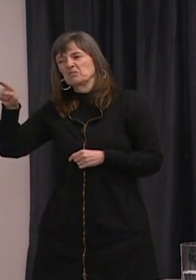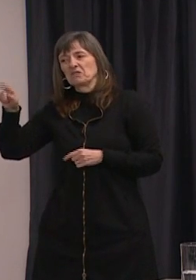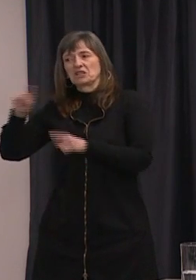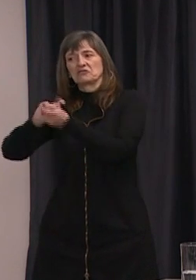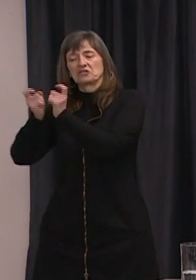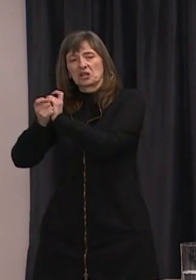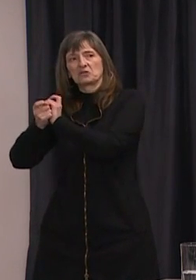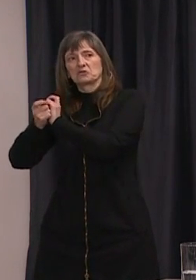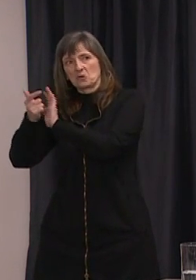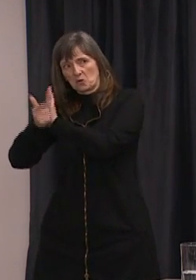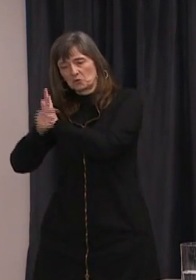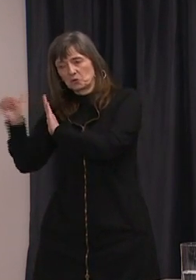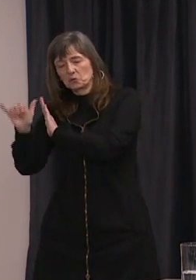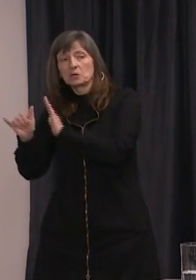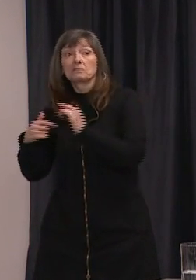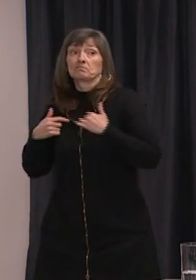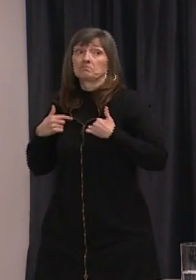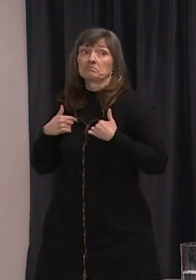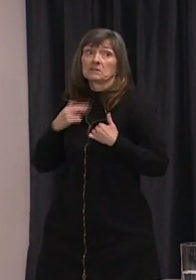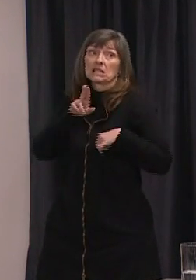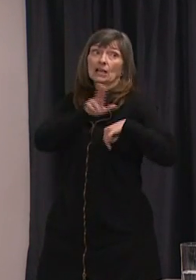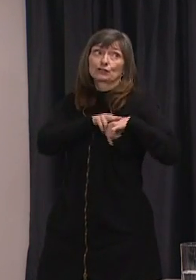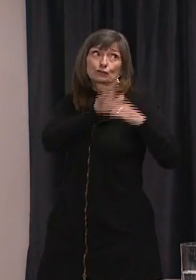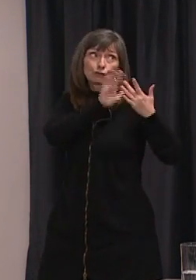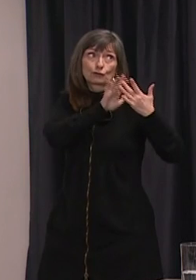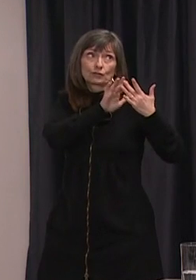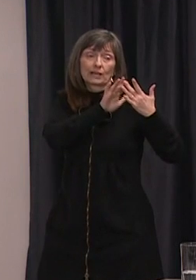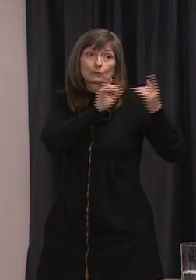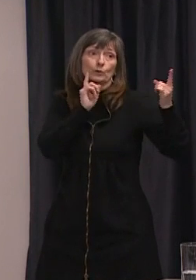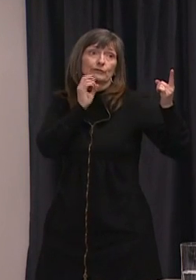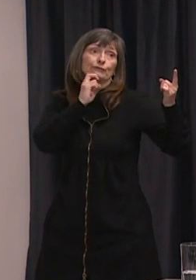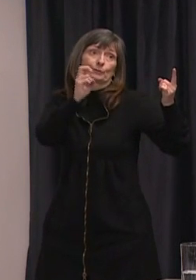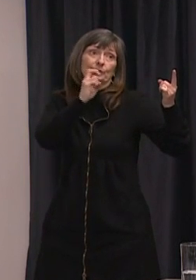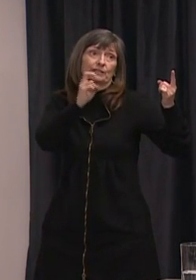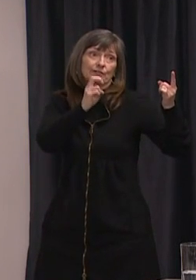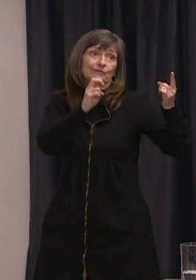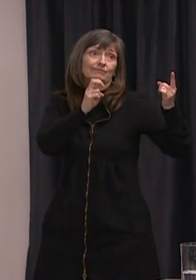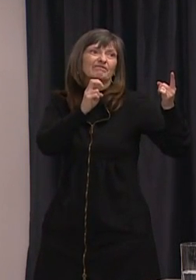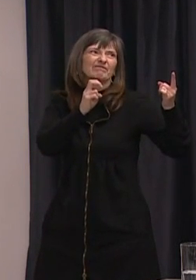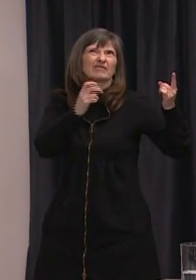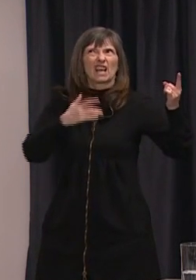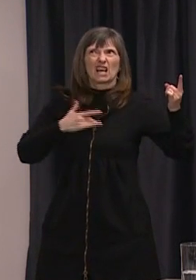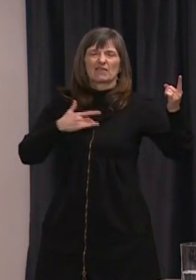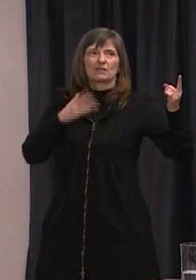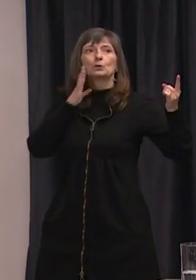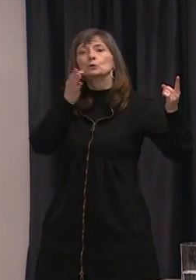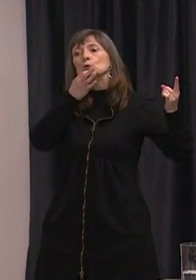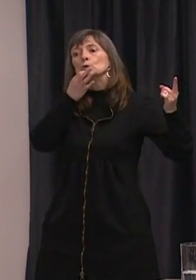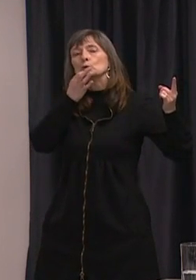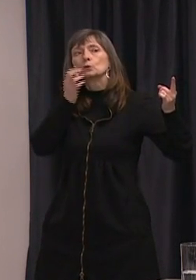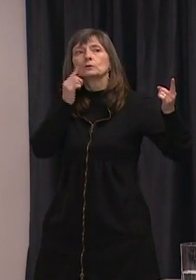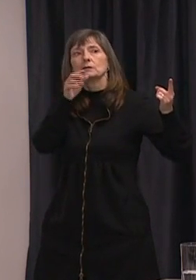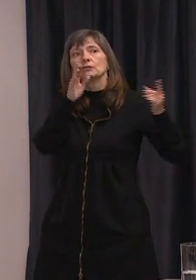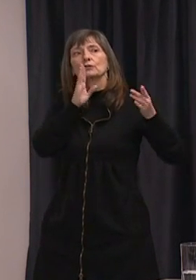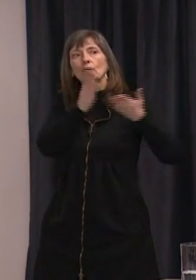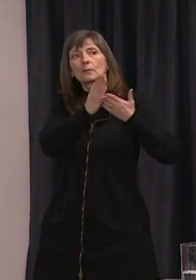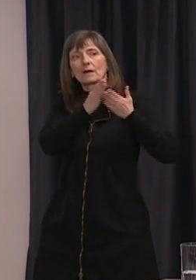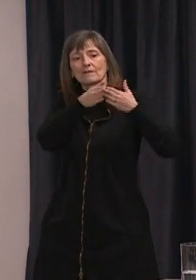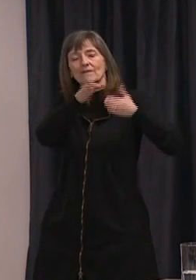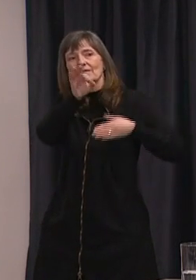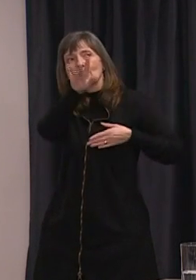the administer of transportation and works and my understanding is they may have some announcement to make around ferries in the not too distant future